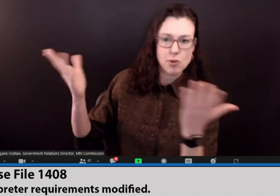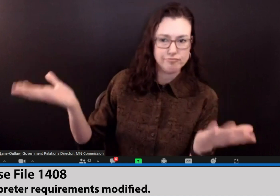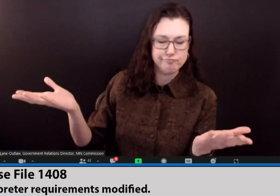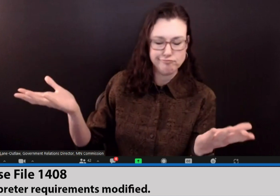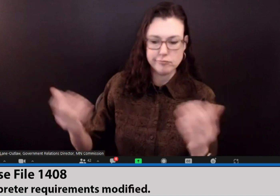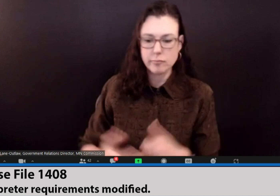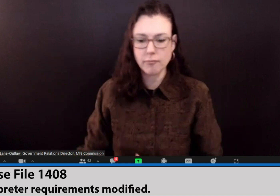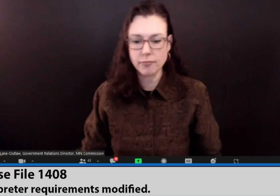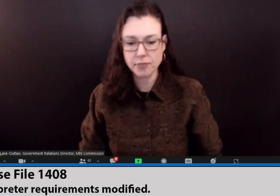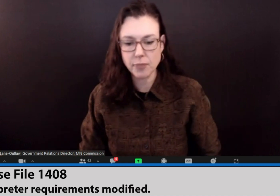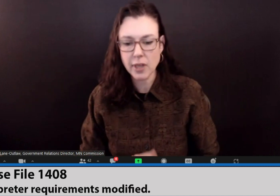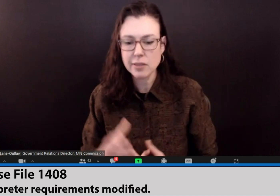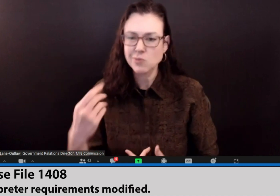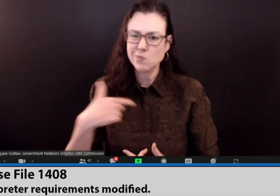by the state of Minnesota.